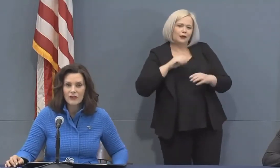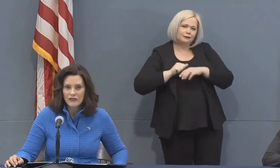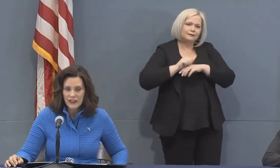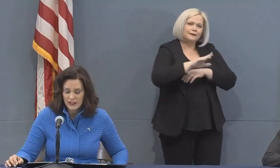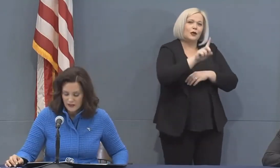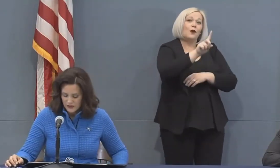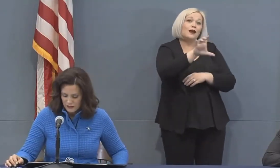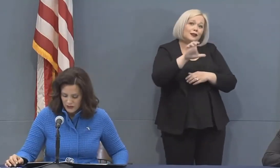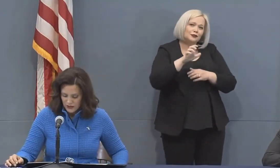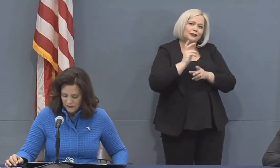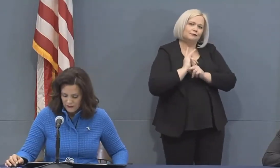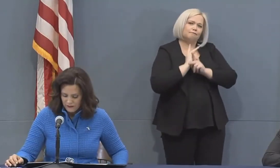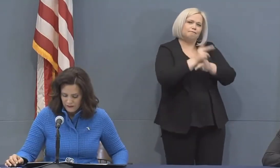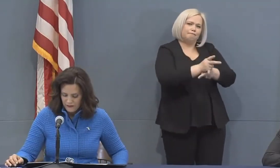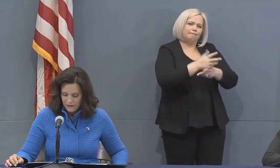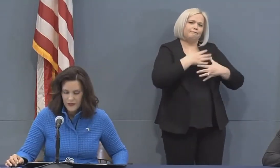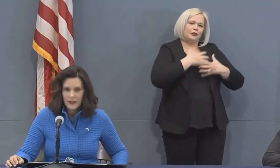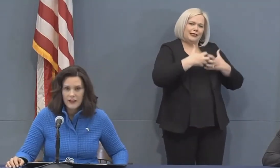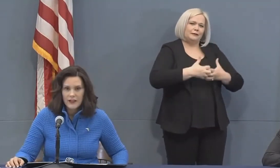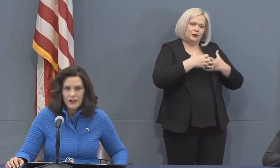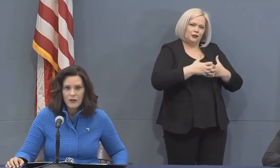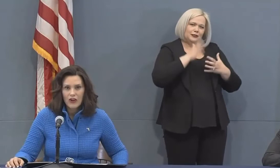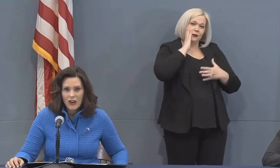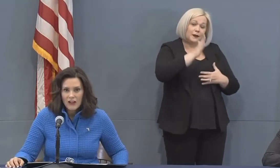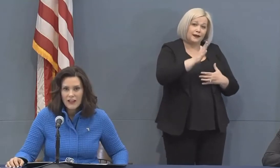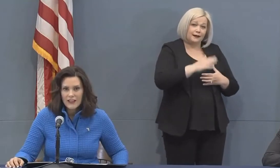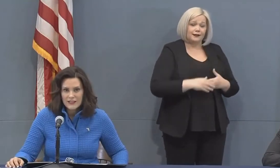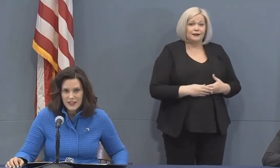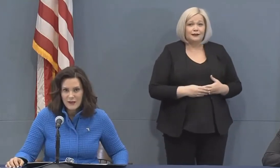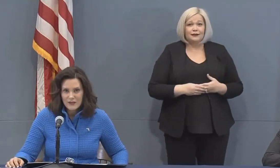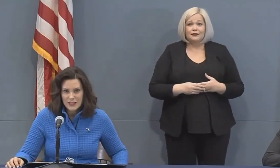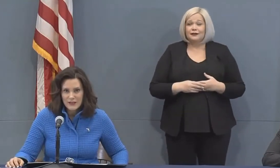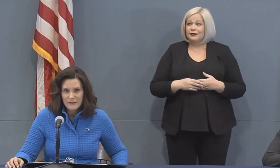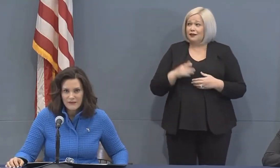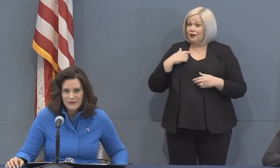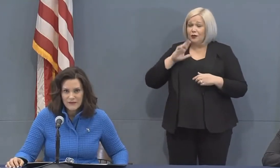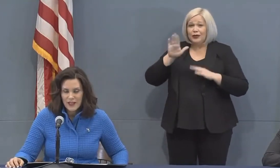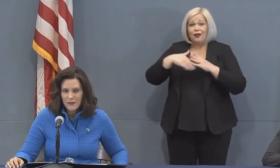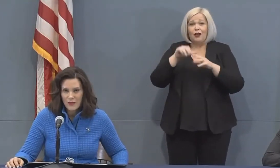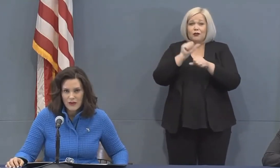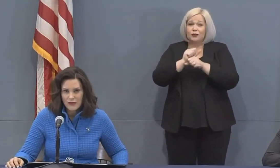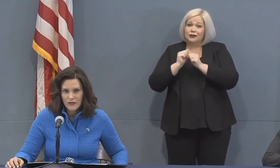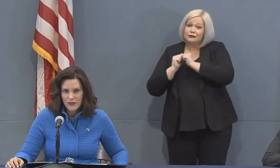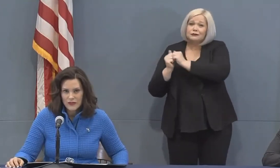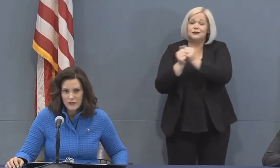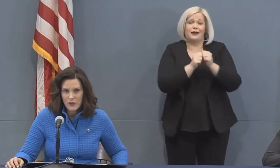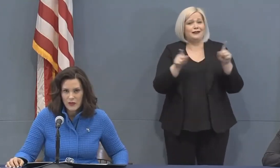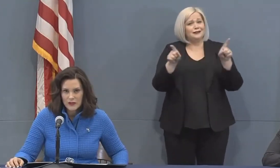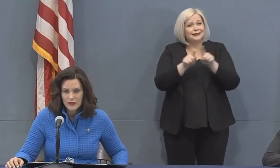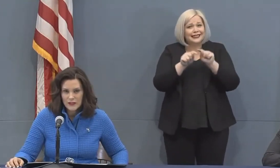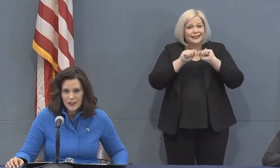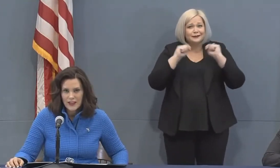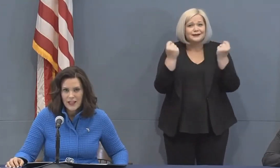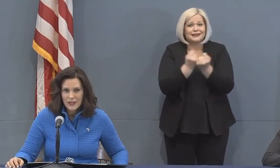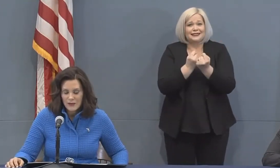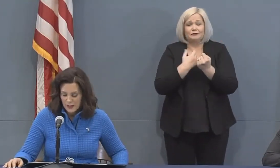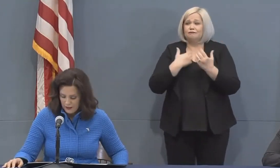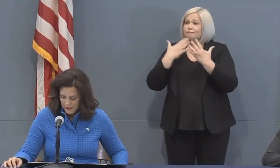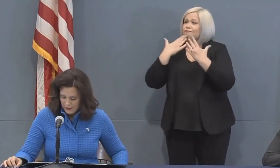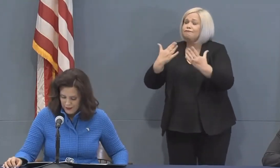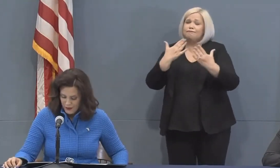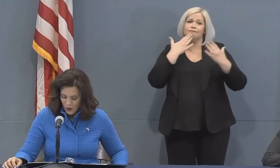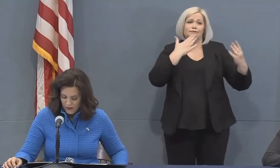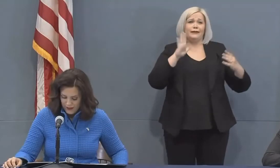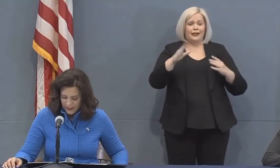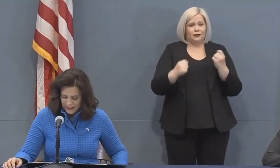be sending 100 ventilators to Michigan. We're all on the same team, and I'm grateful for their support. The enemy